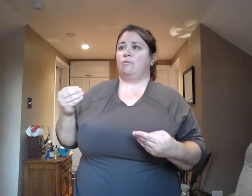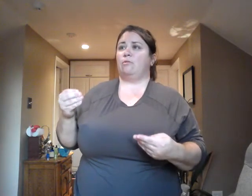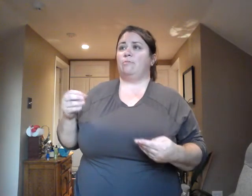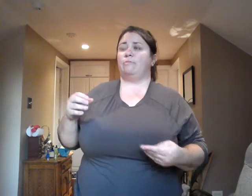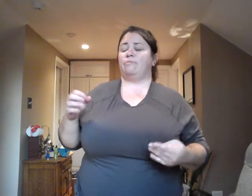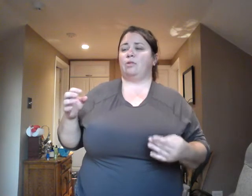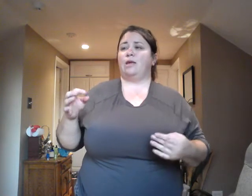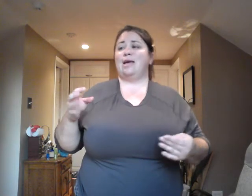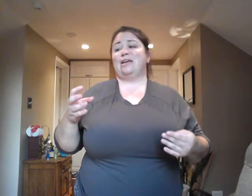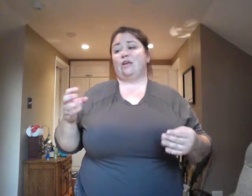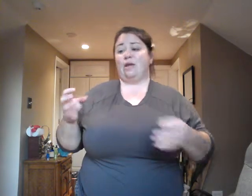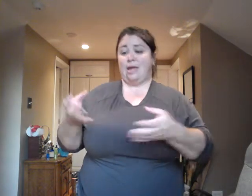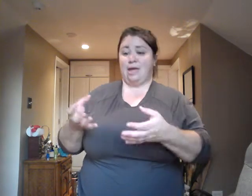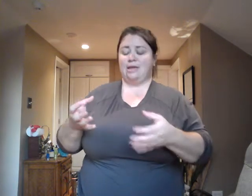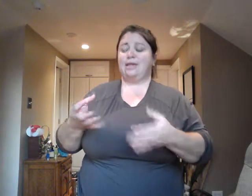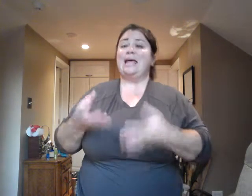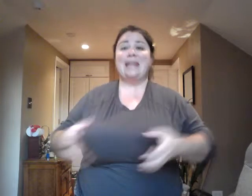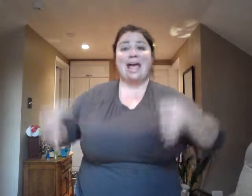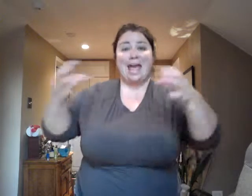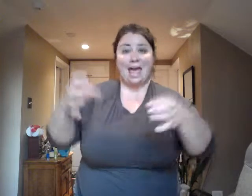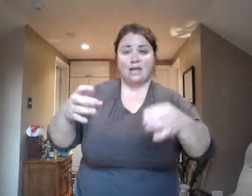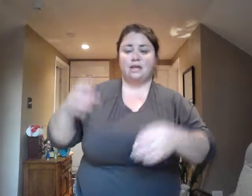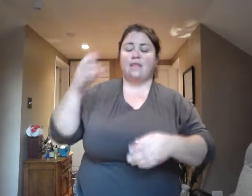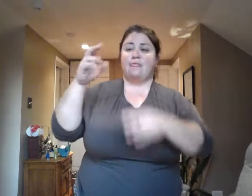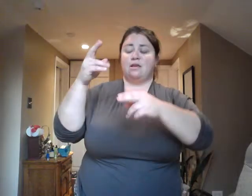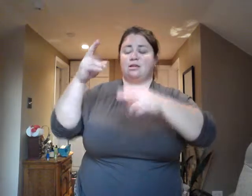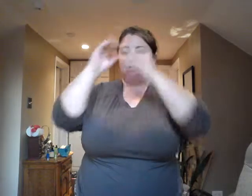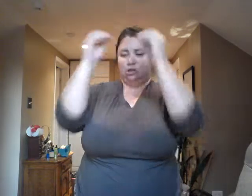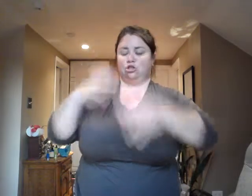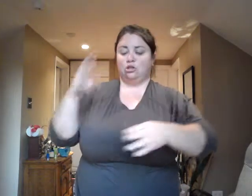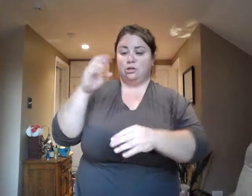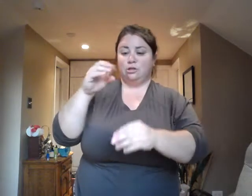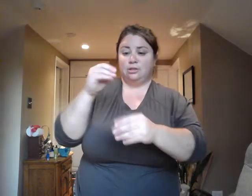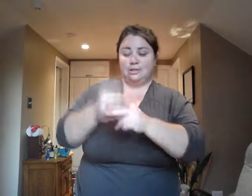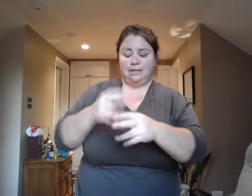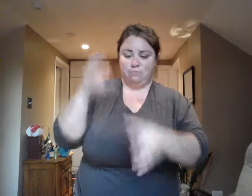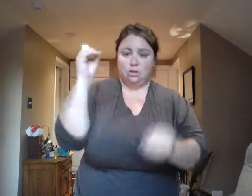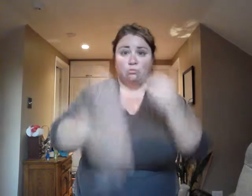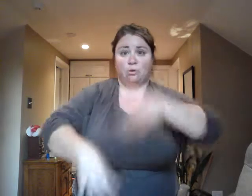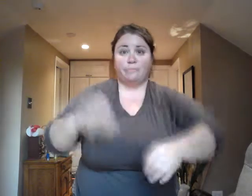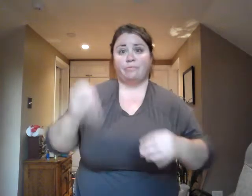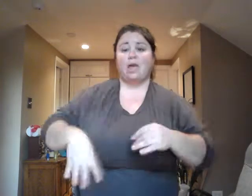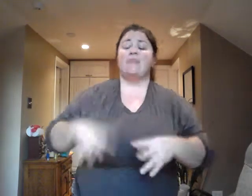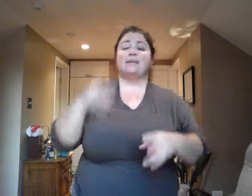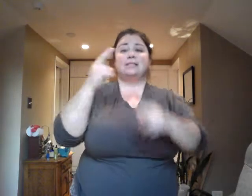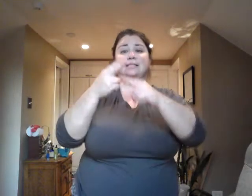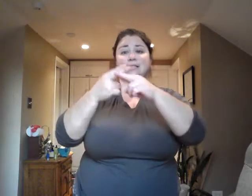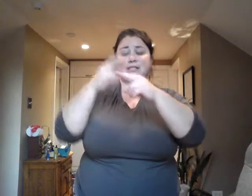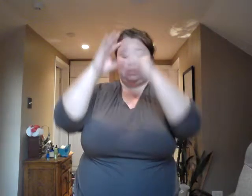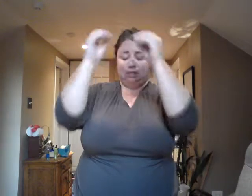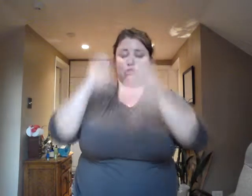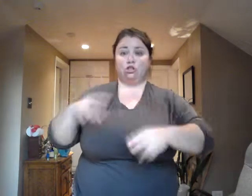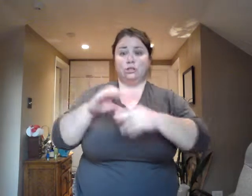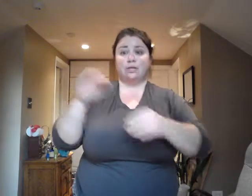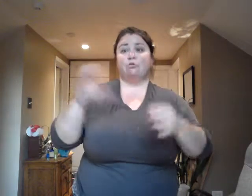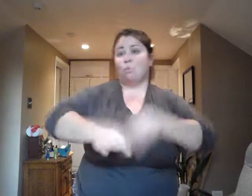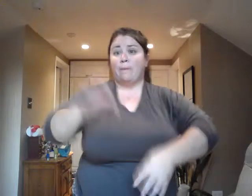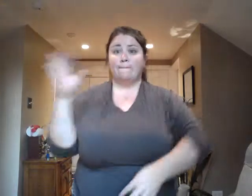a hat, and yours were the three that were pulled. Therefore, this was a double-blind study, with the only factor not being